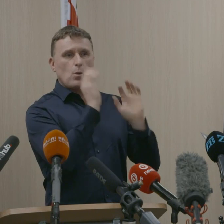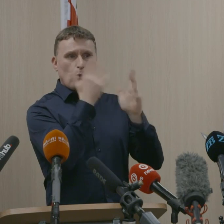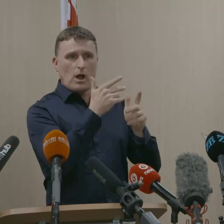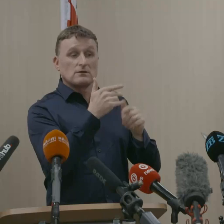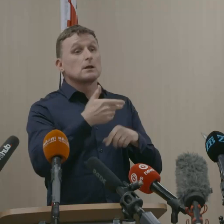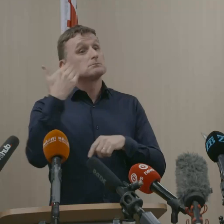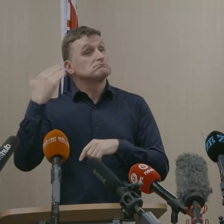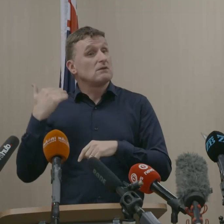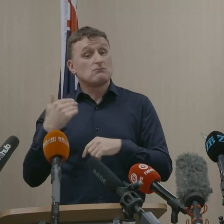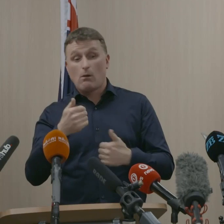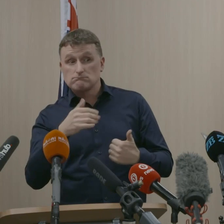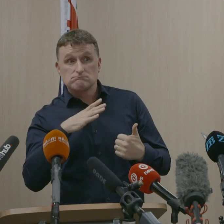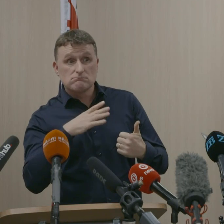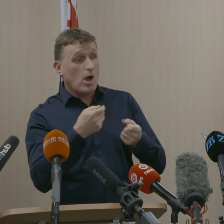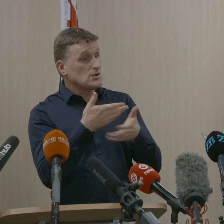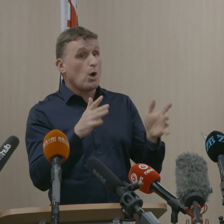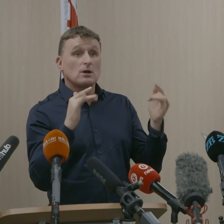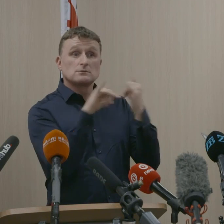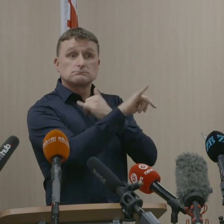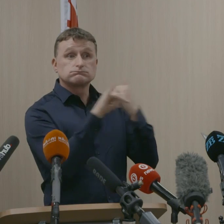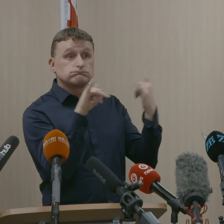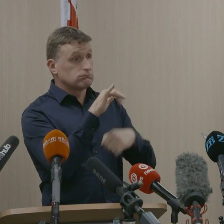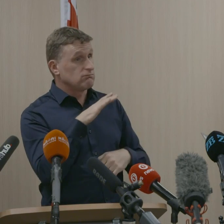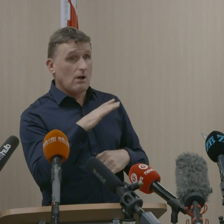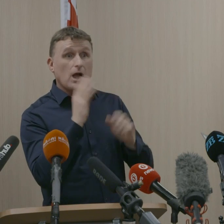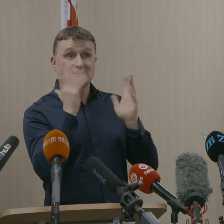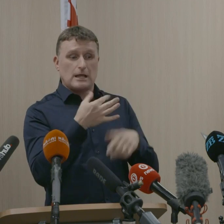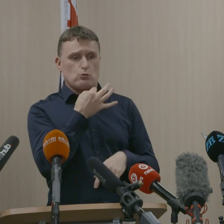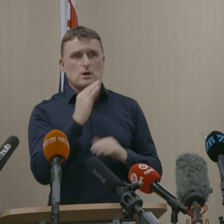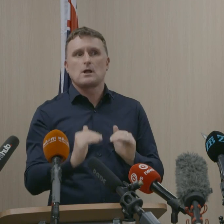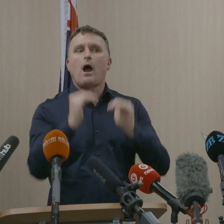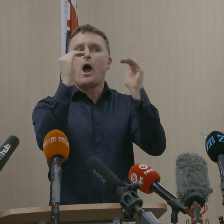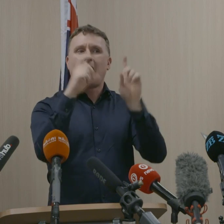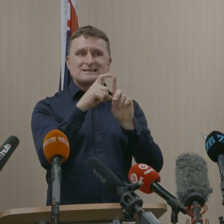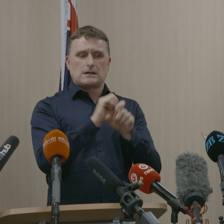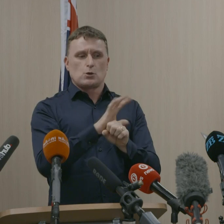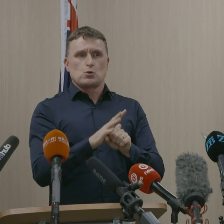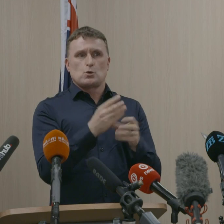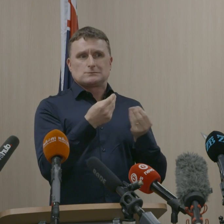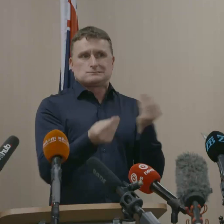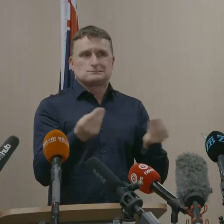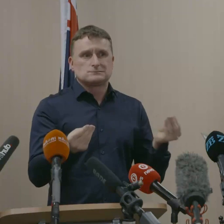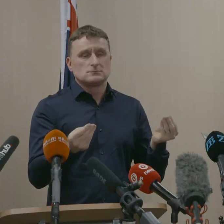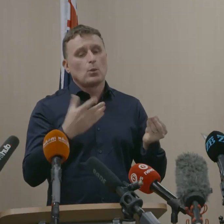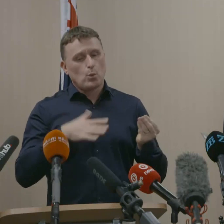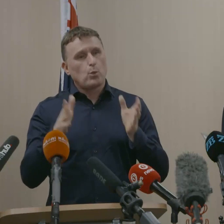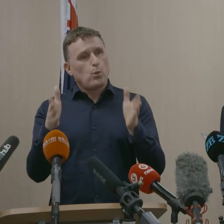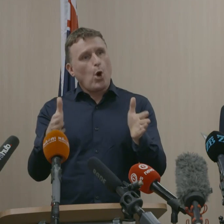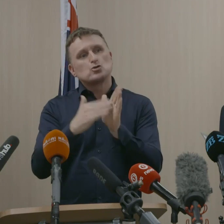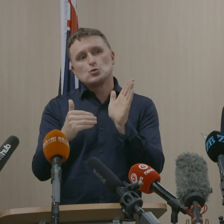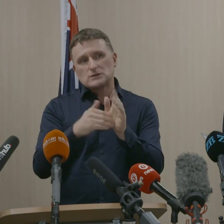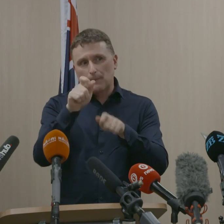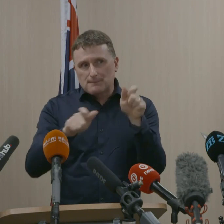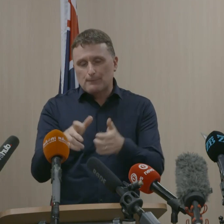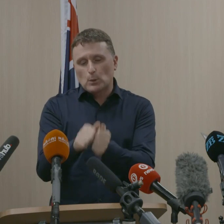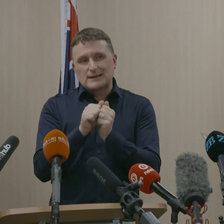-free travel arrangement with Australia. It is the government's duty to keep New Zealanders safe from COVID-19, and we continue to believe